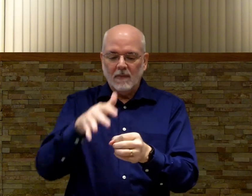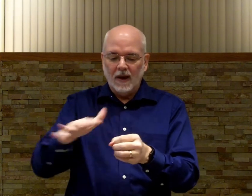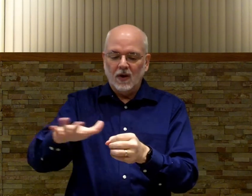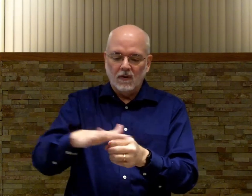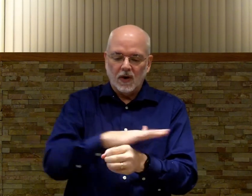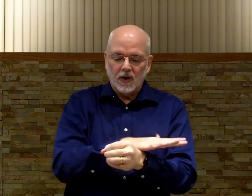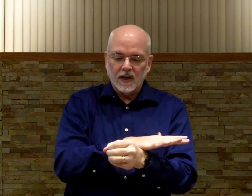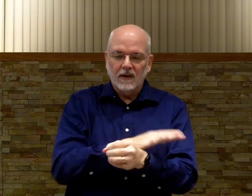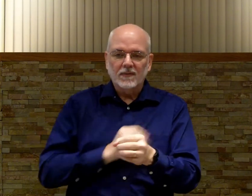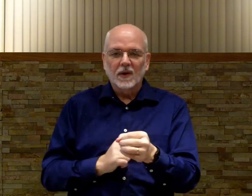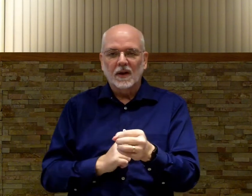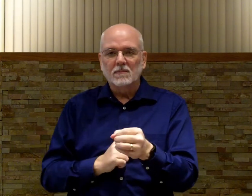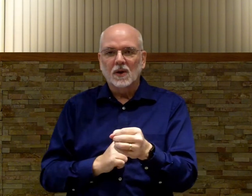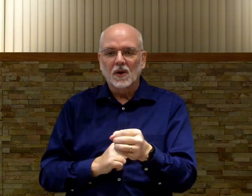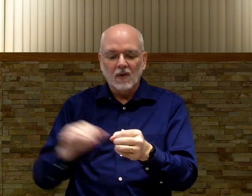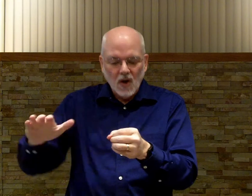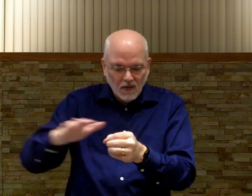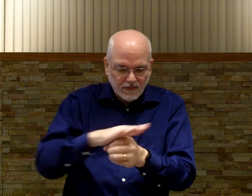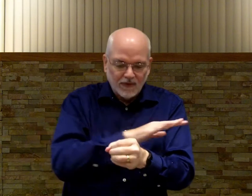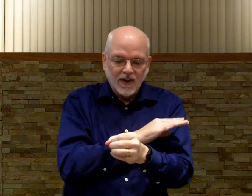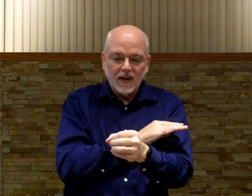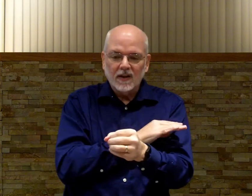And it's mounted over. And you're just kind of pulling it, pulling it over. Fill.